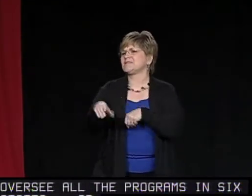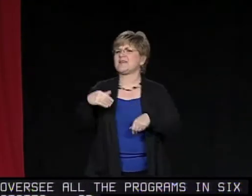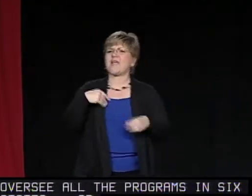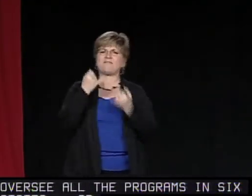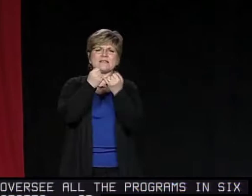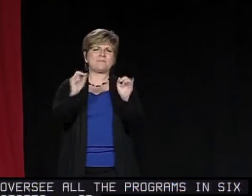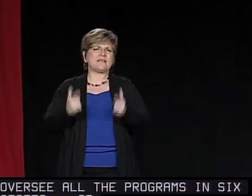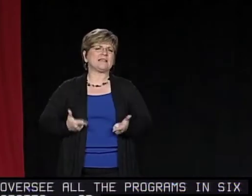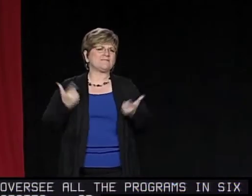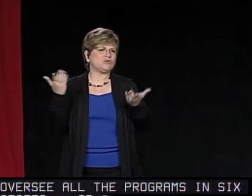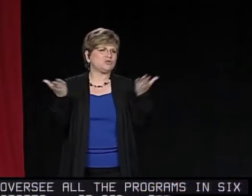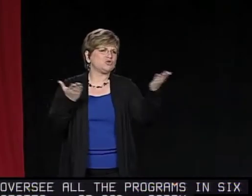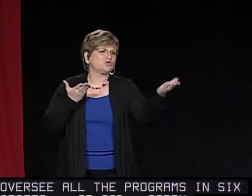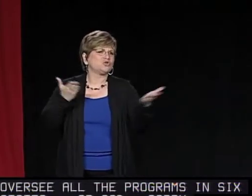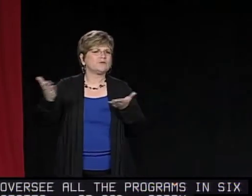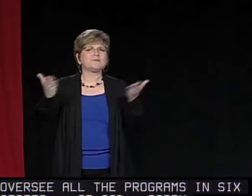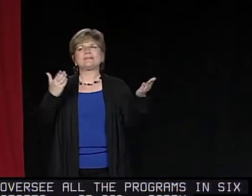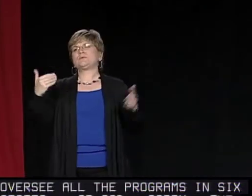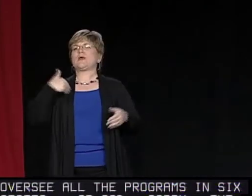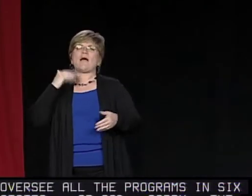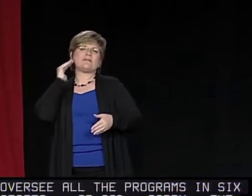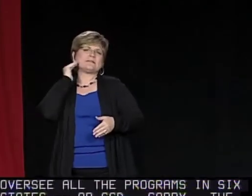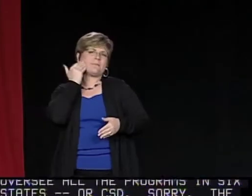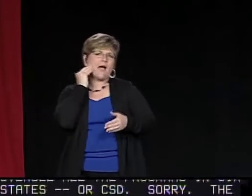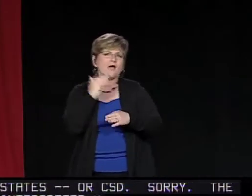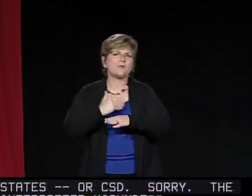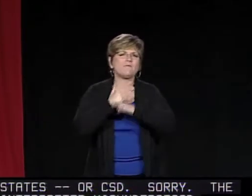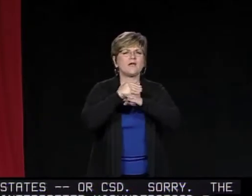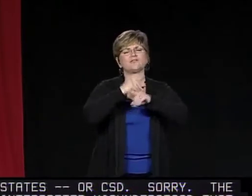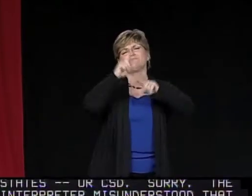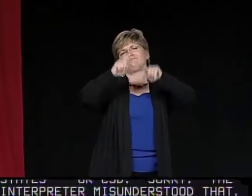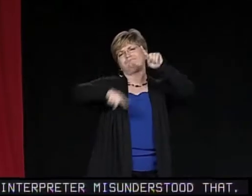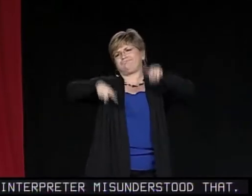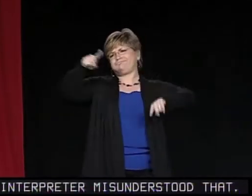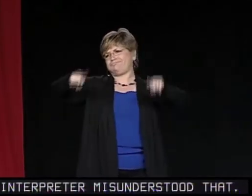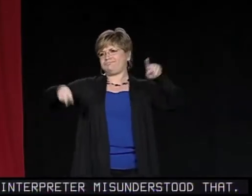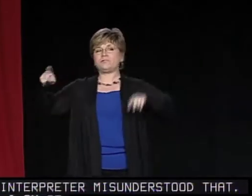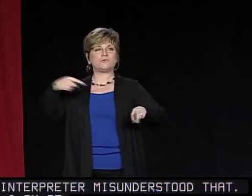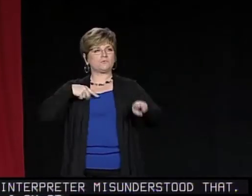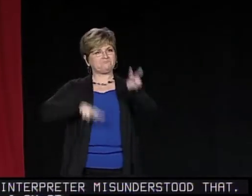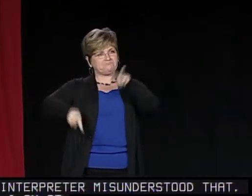CSD overseeing services for counseling, independent living services.